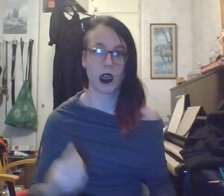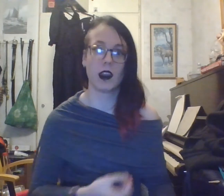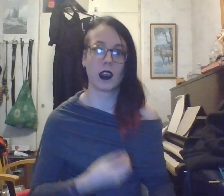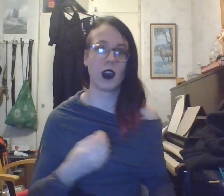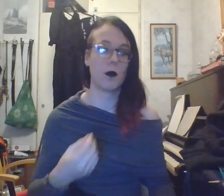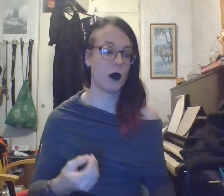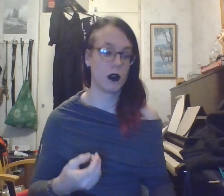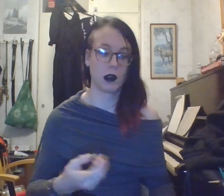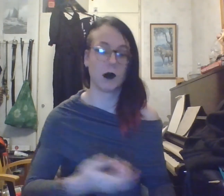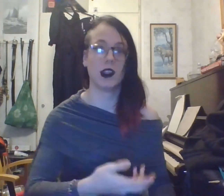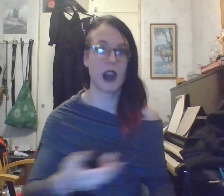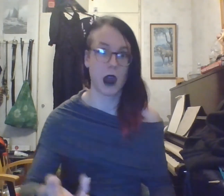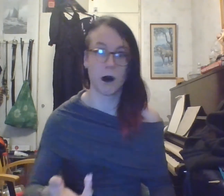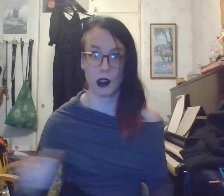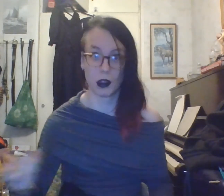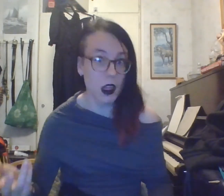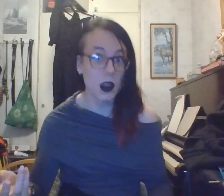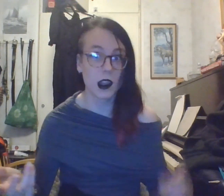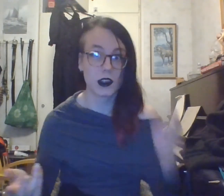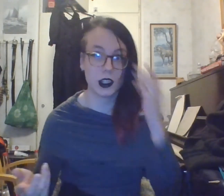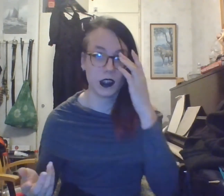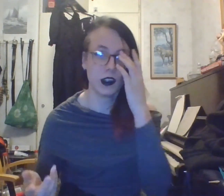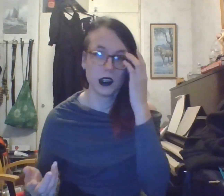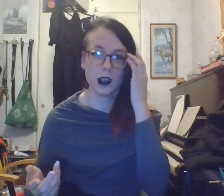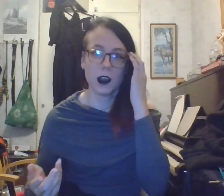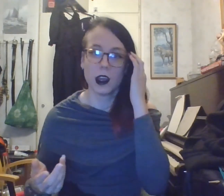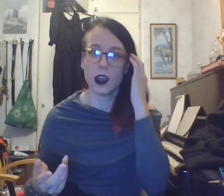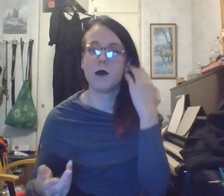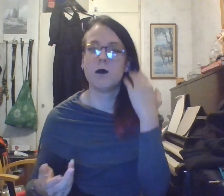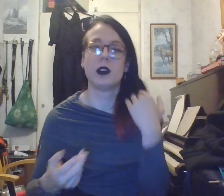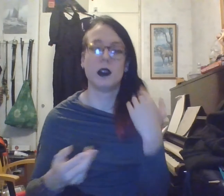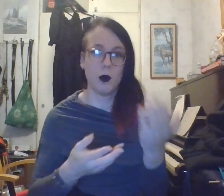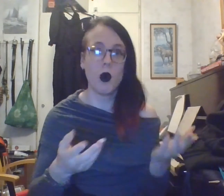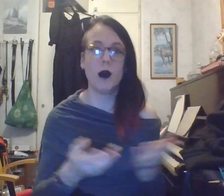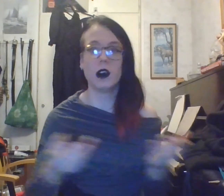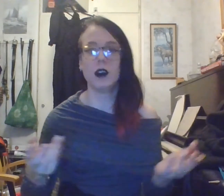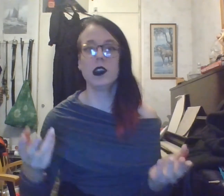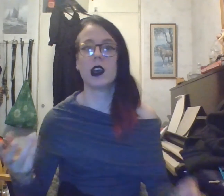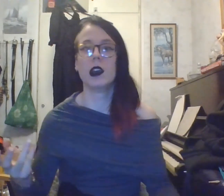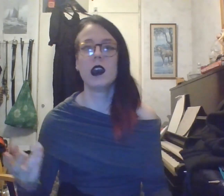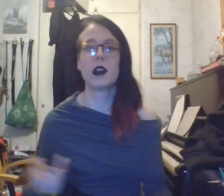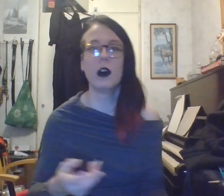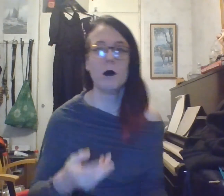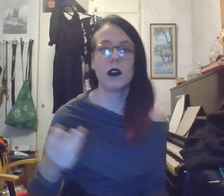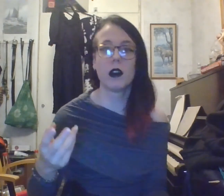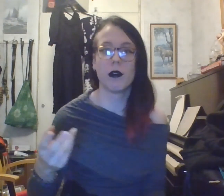a more equalitarian society. The word Anarchism comes from the